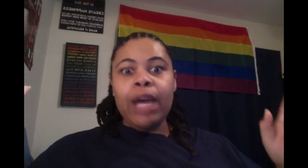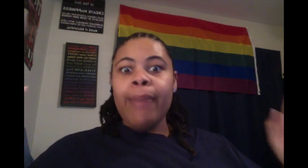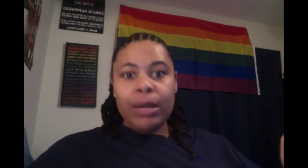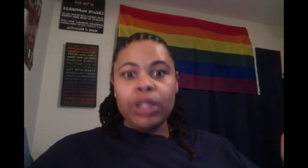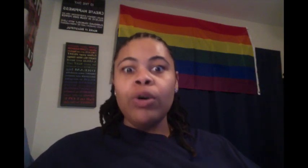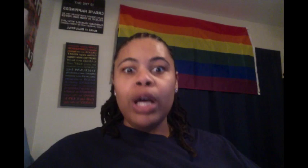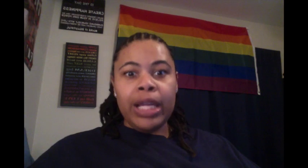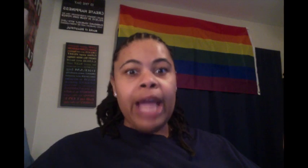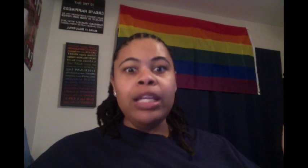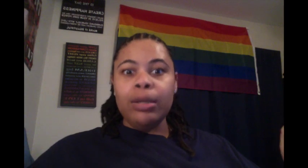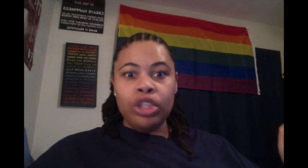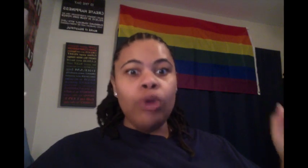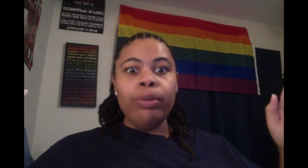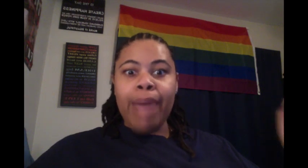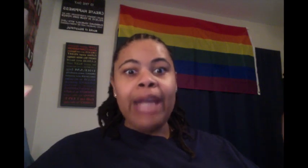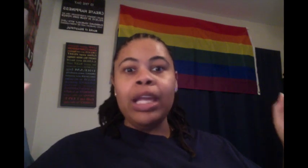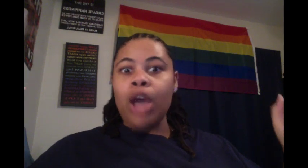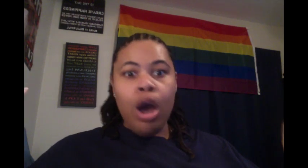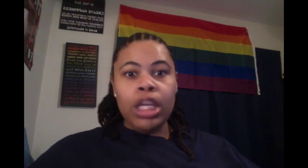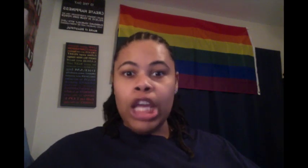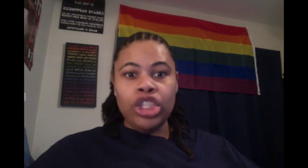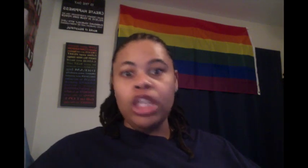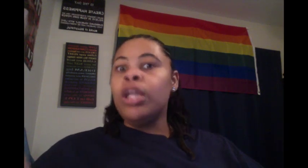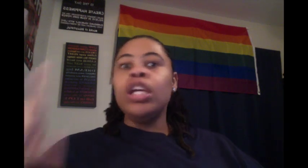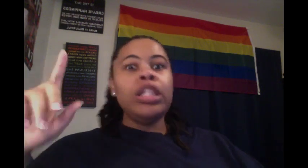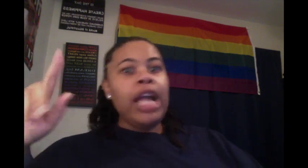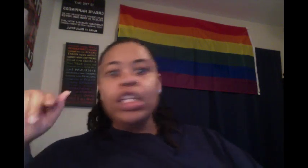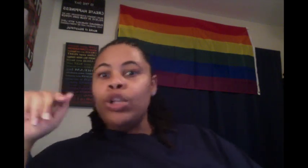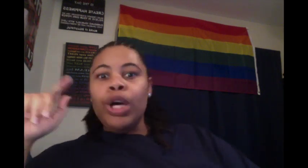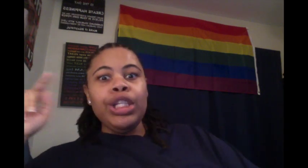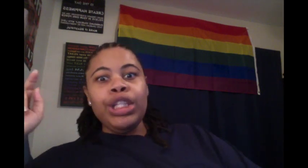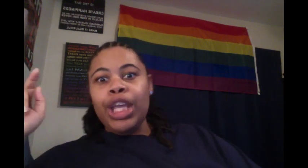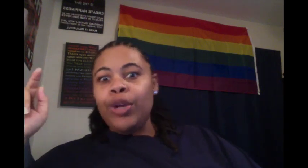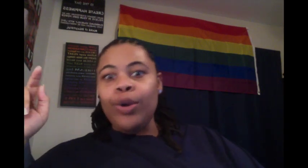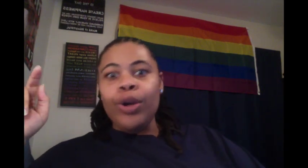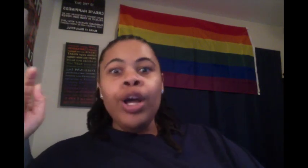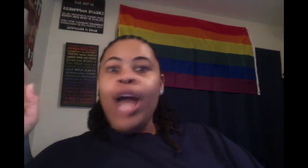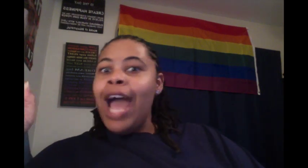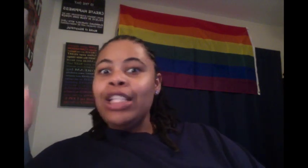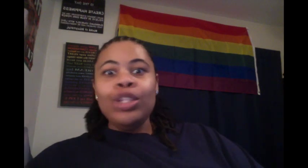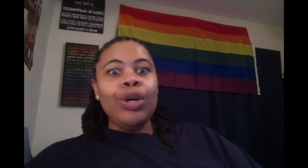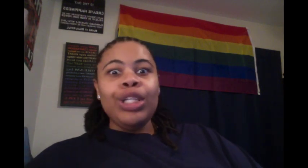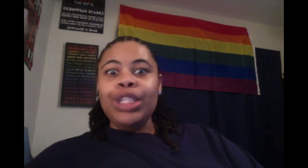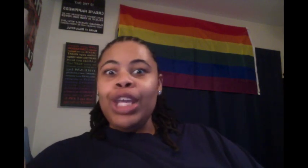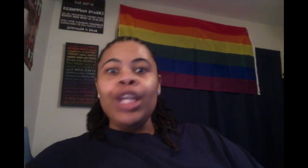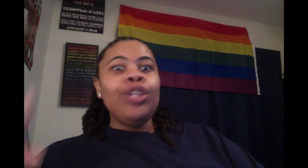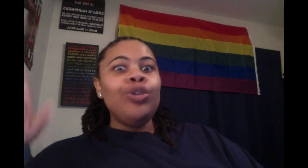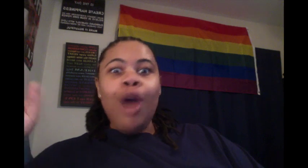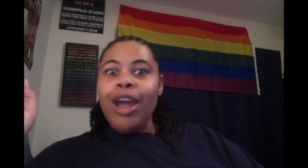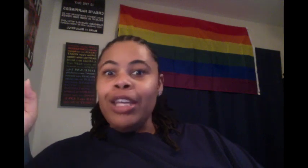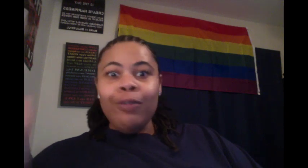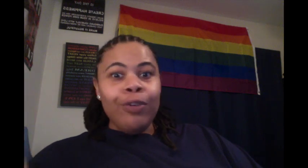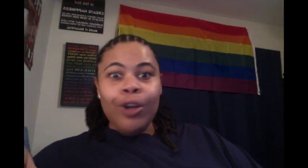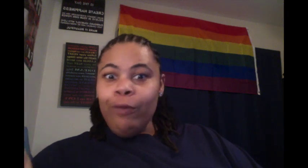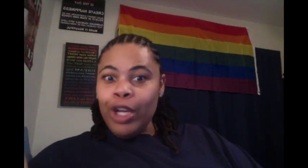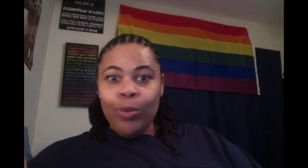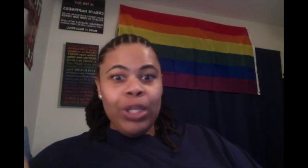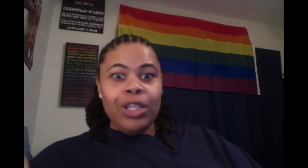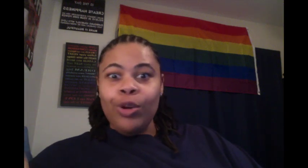mountain on her goddamn shoulder back and all of that shit. Cause I just don't understand girl. I just don't understand. You are evil for no fucking reason, girl.